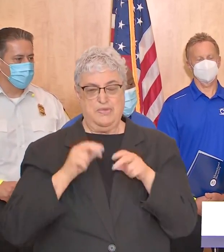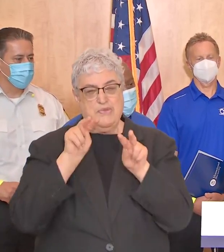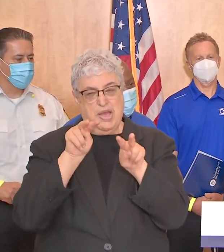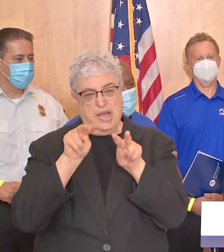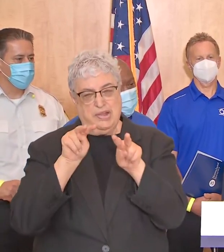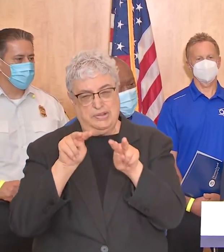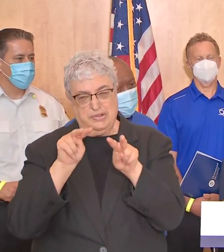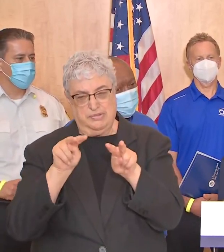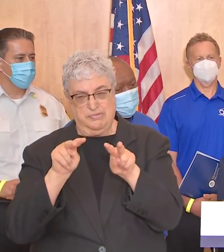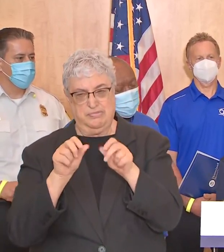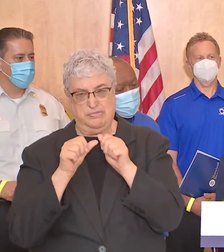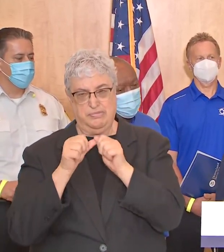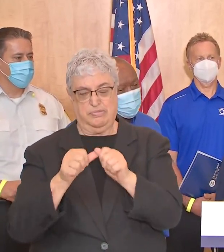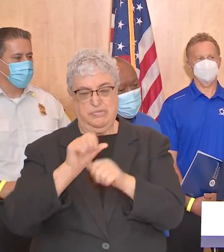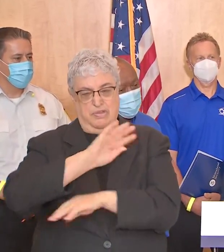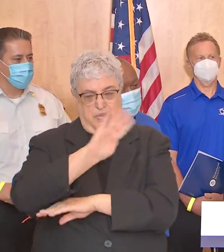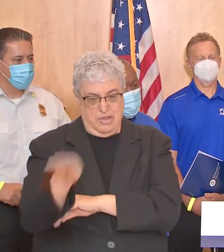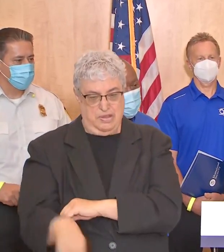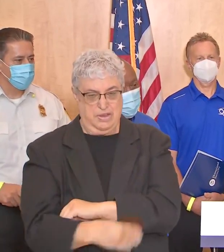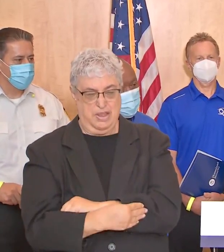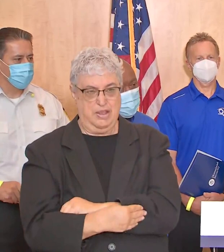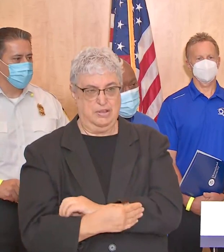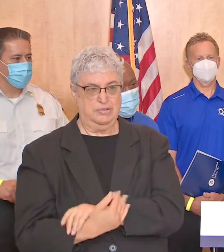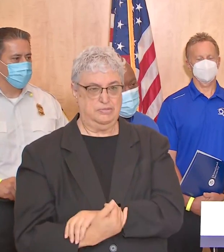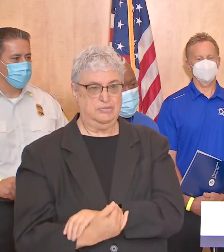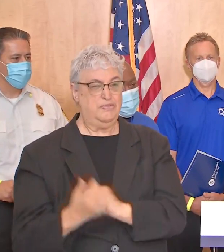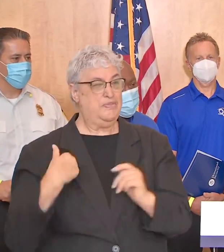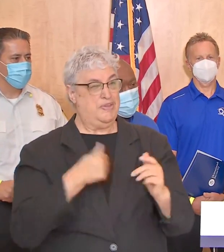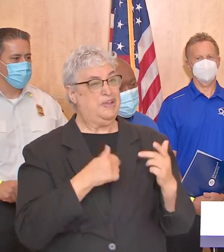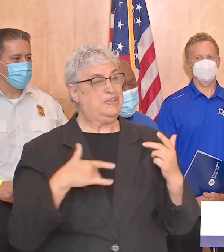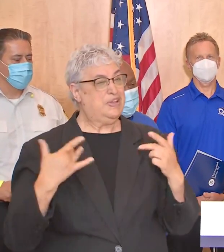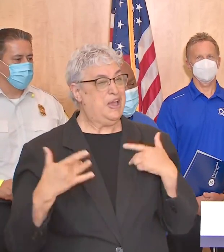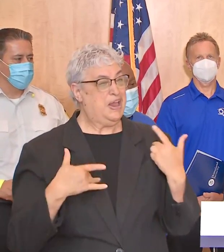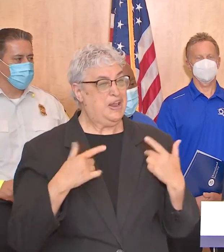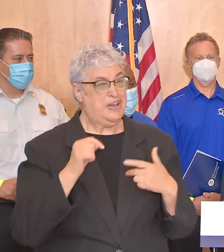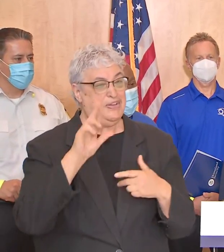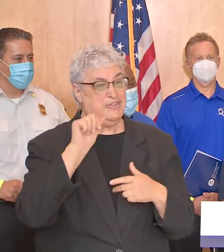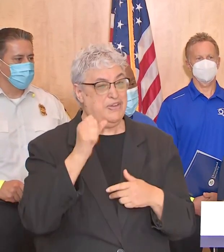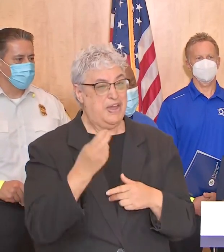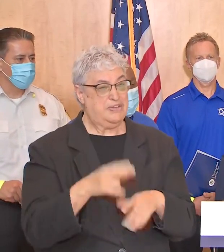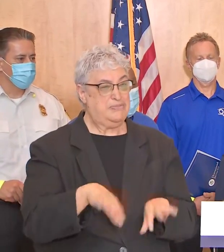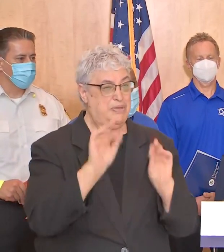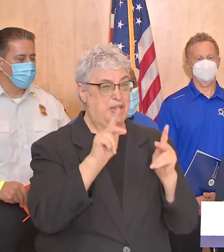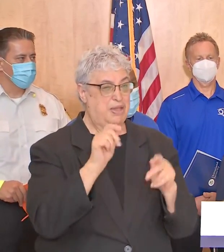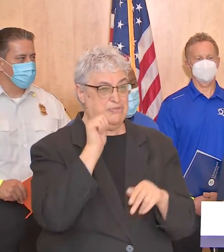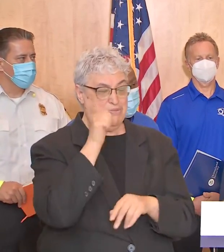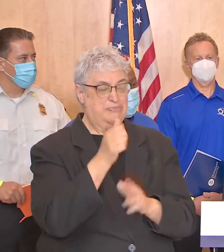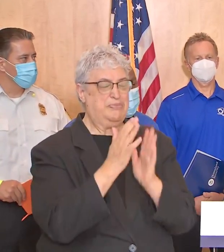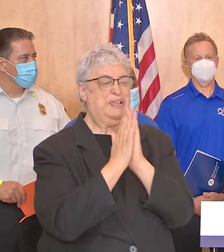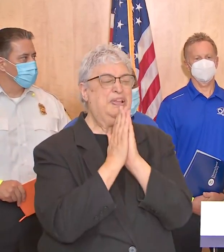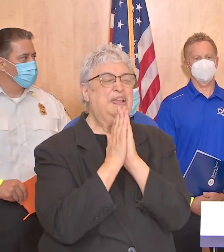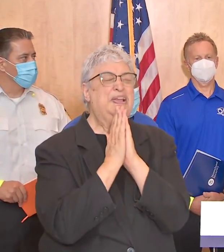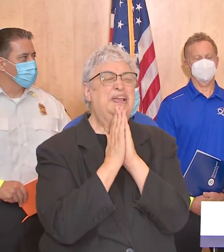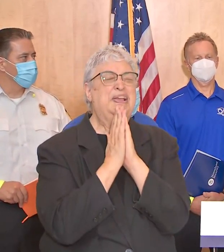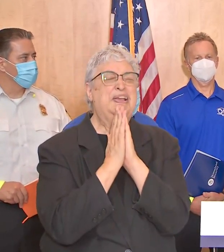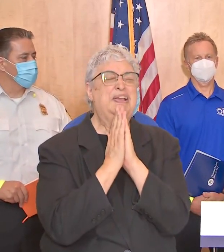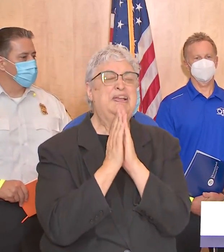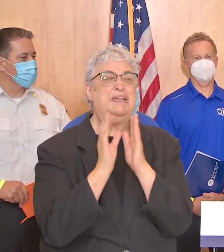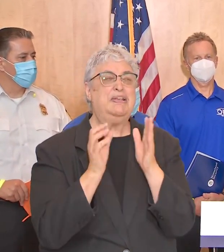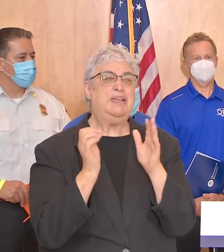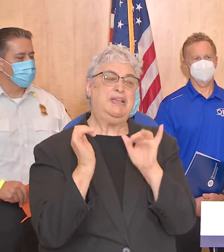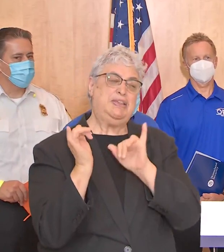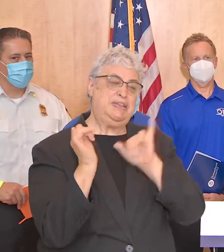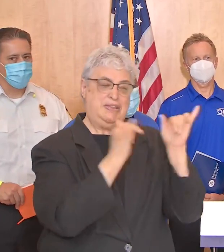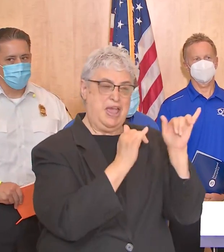and will continue through the night i know we're all excited to have trash pick up again tomorrow but please please secure your